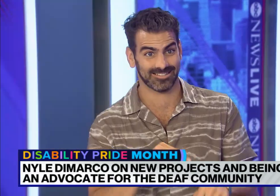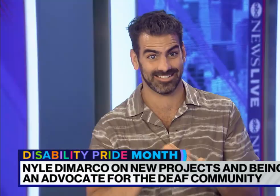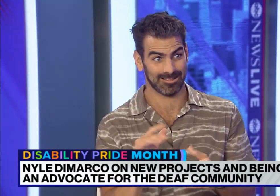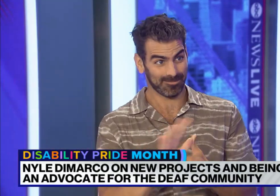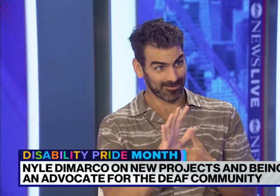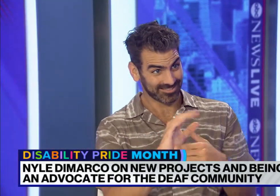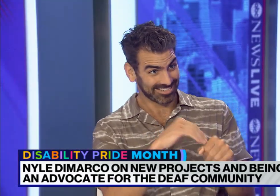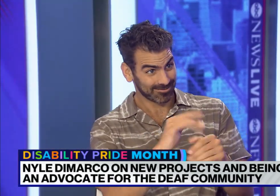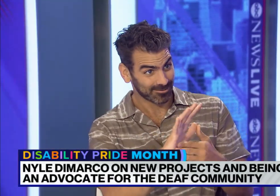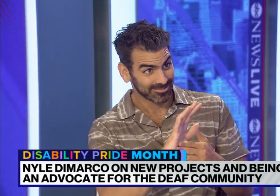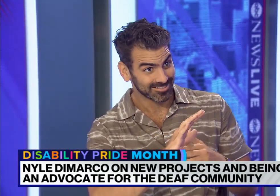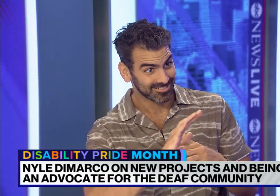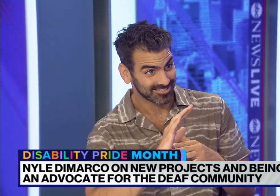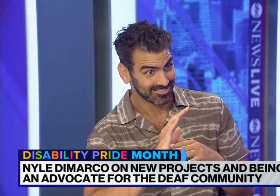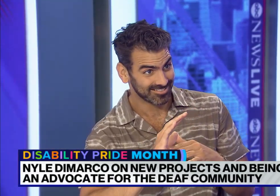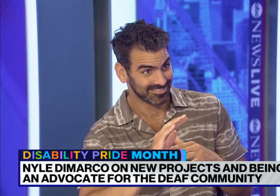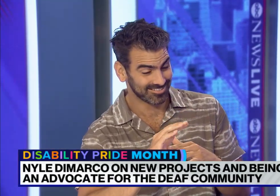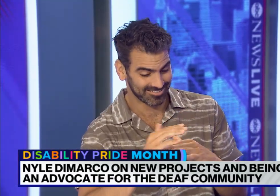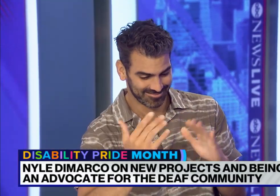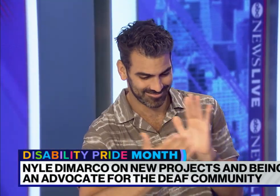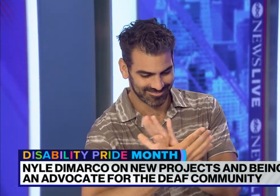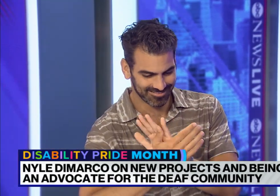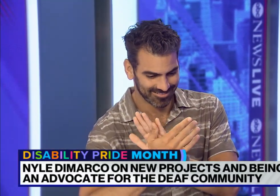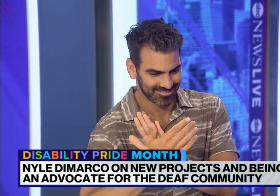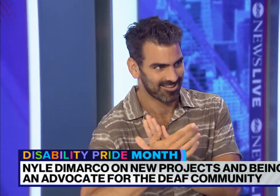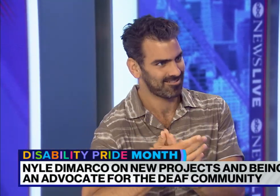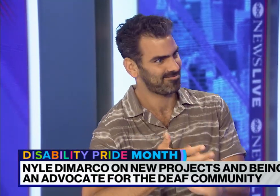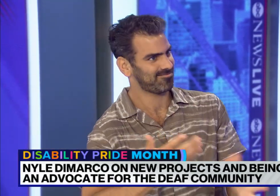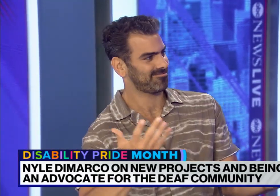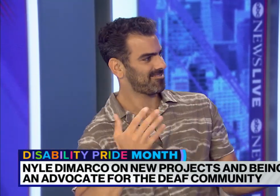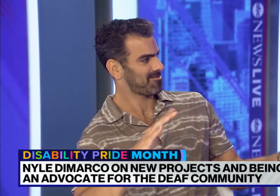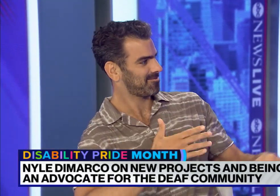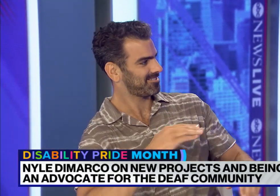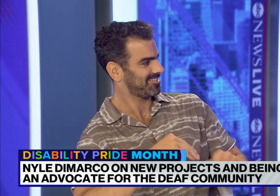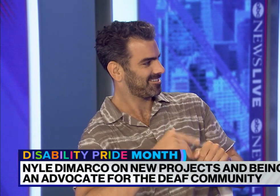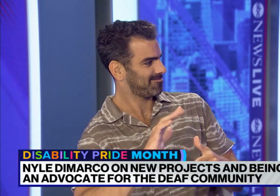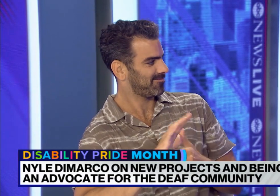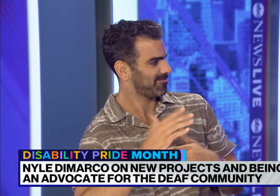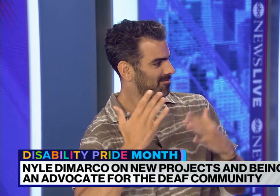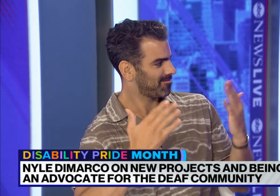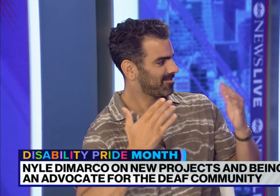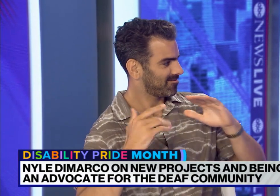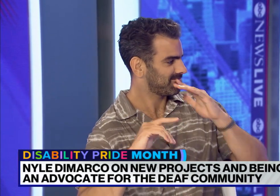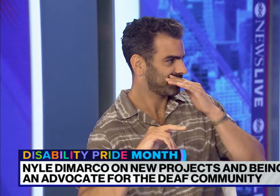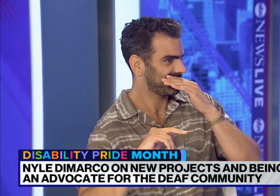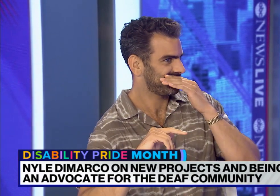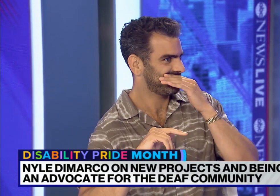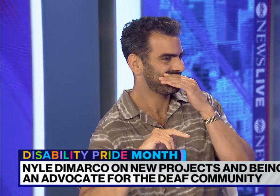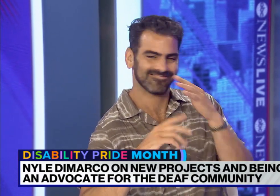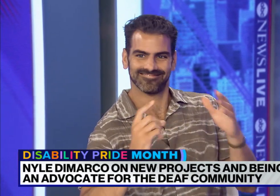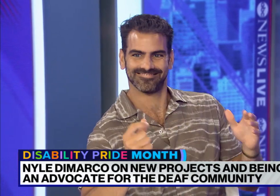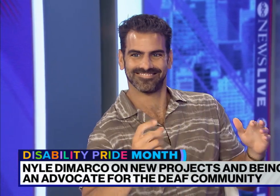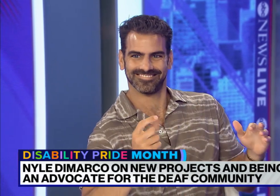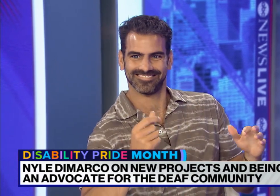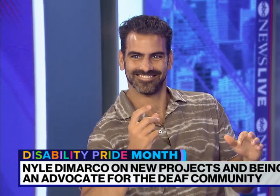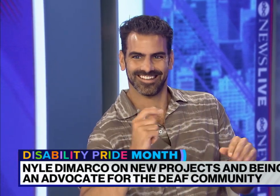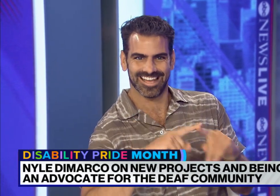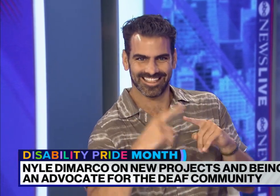Ooh, any musician in a movie. Yes. Ooh, that is a really good question. Now's your moment.